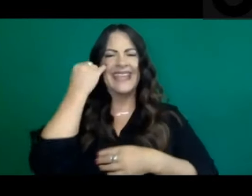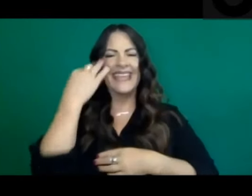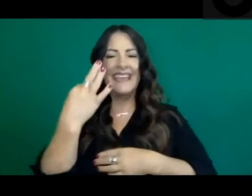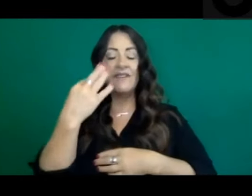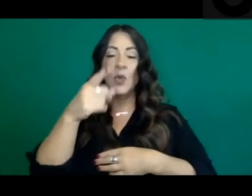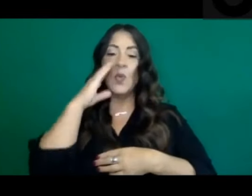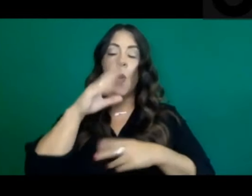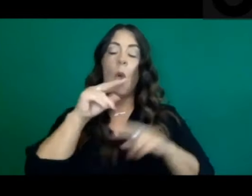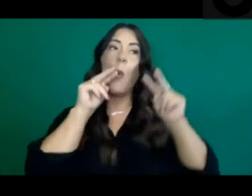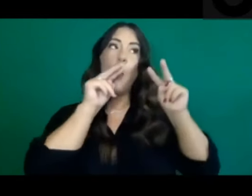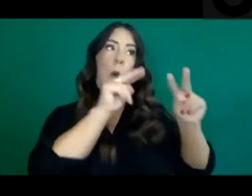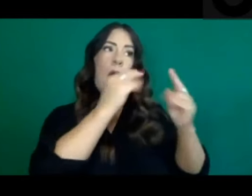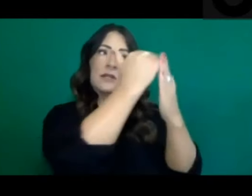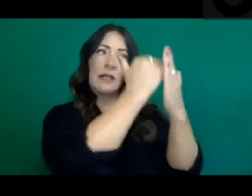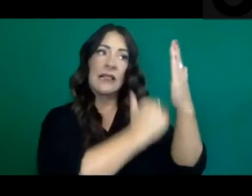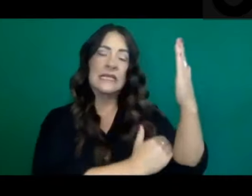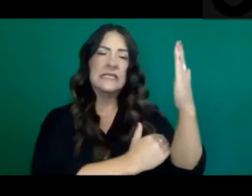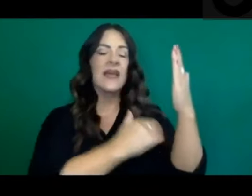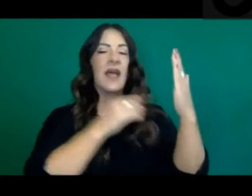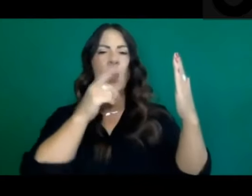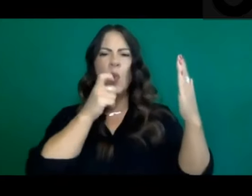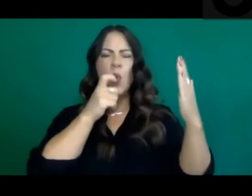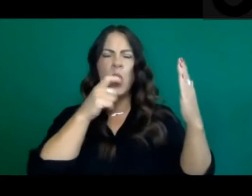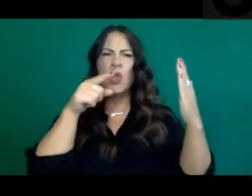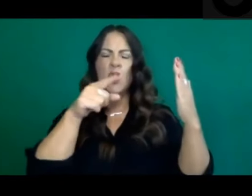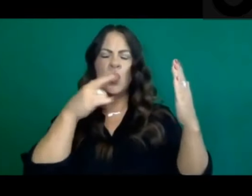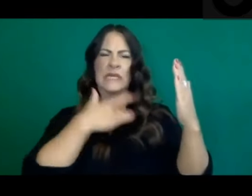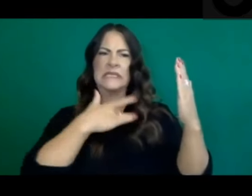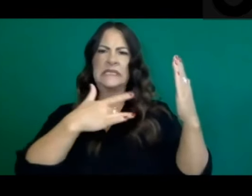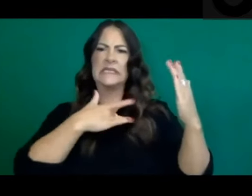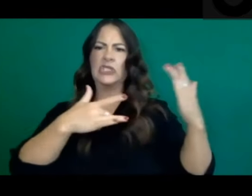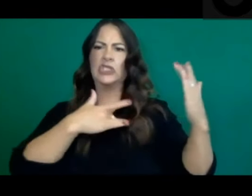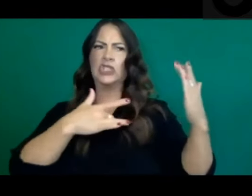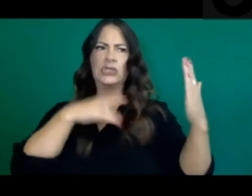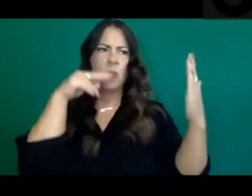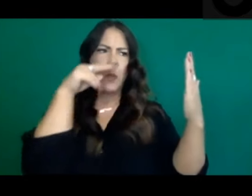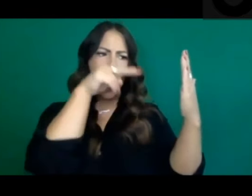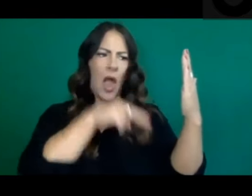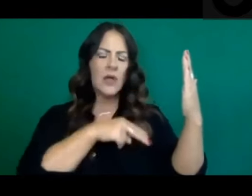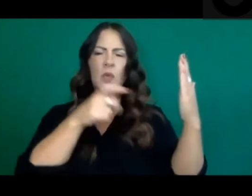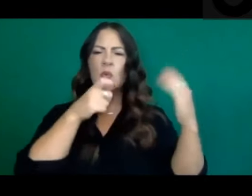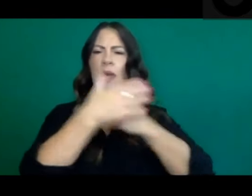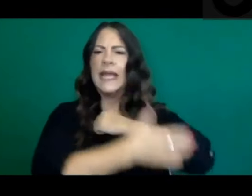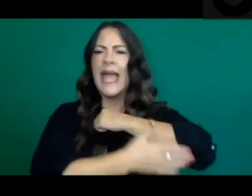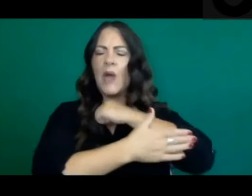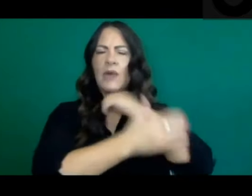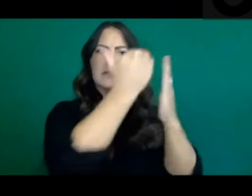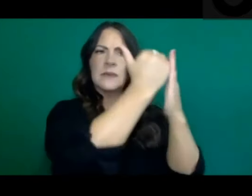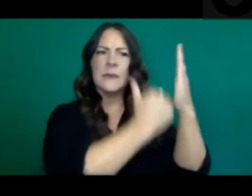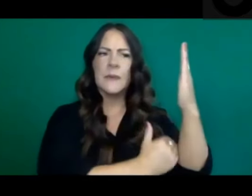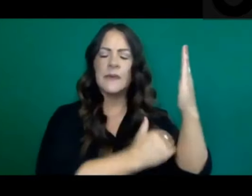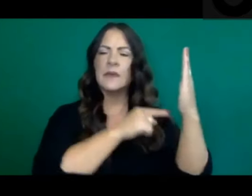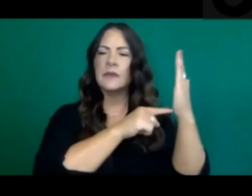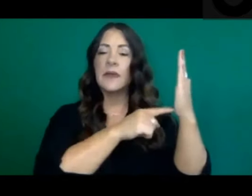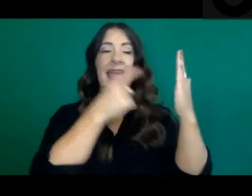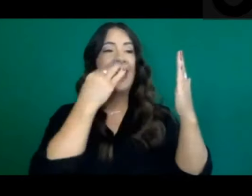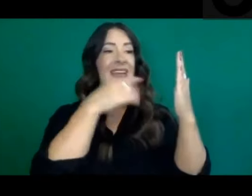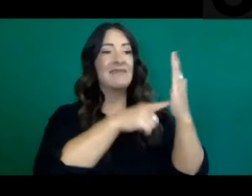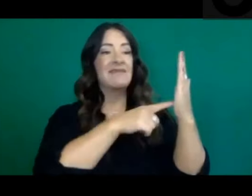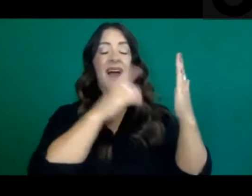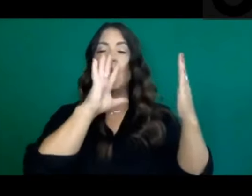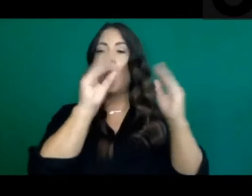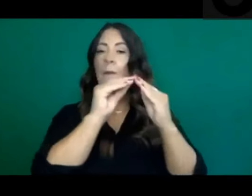watchlist, what does that mean practically? Does that mean it can start going back to the classroom? Does that mean businesses can